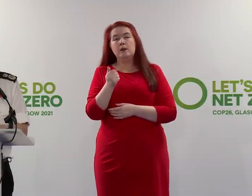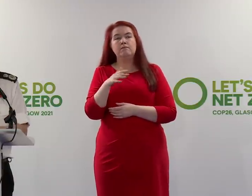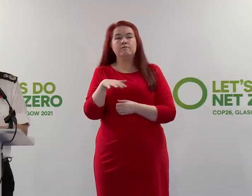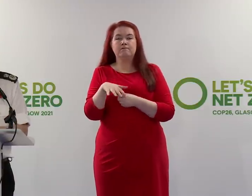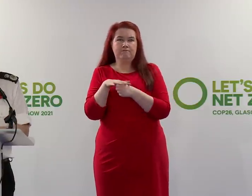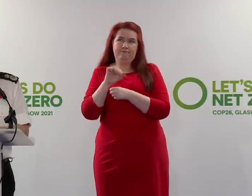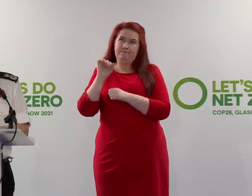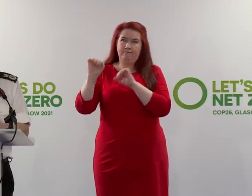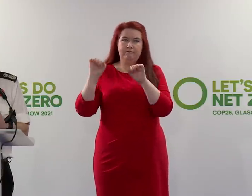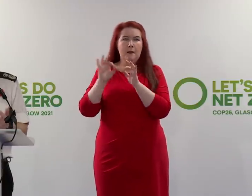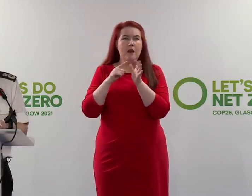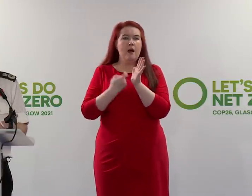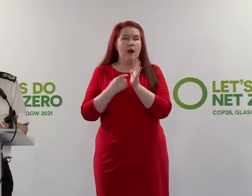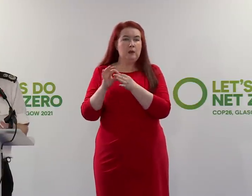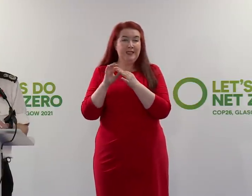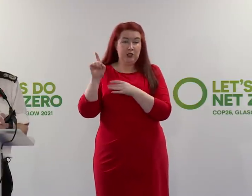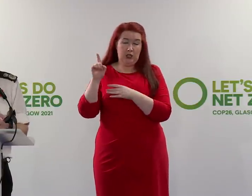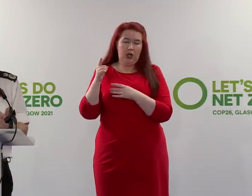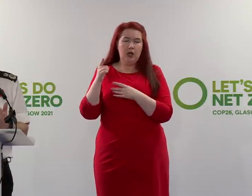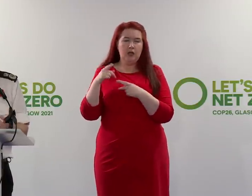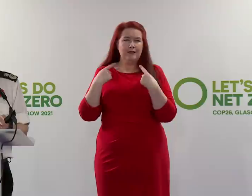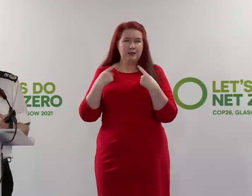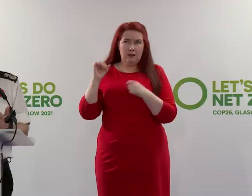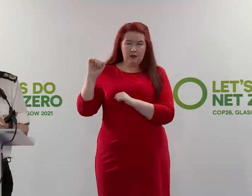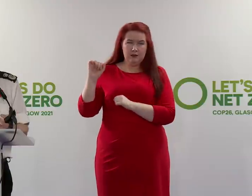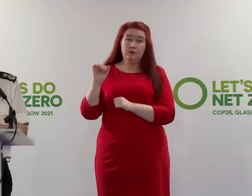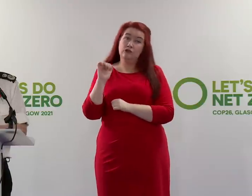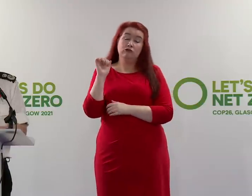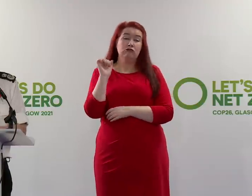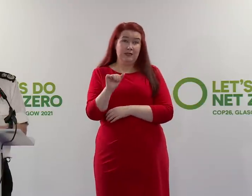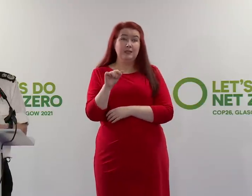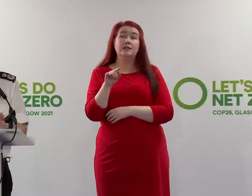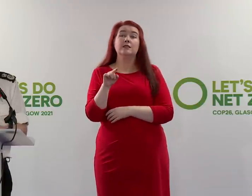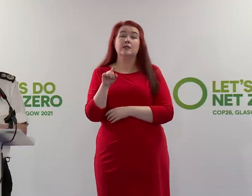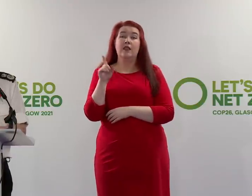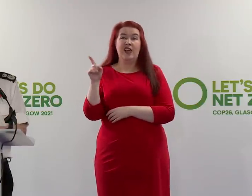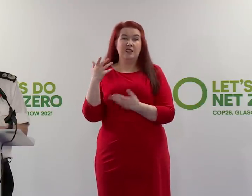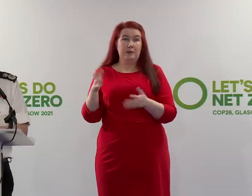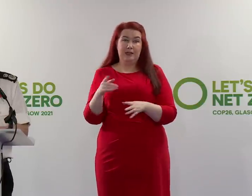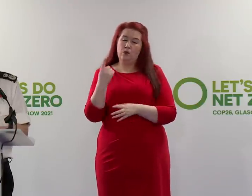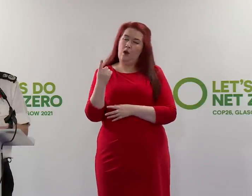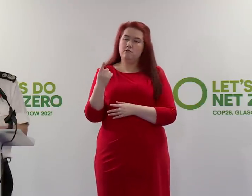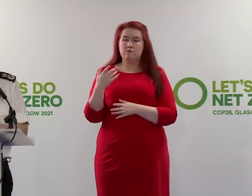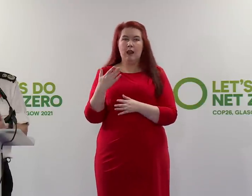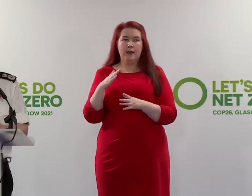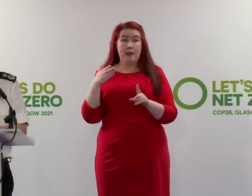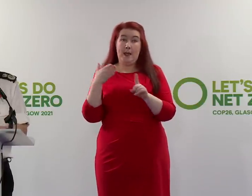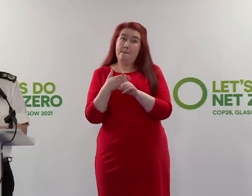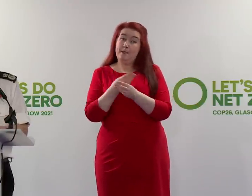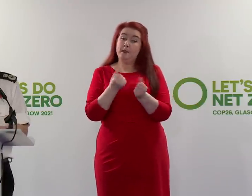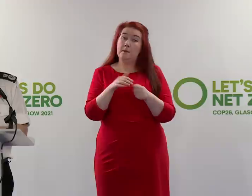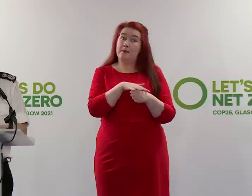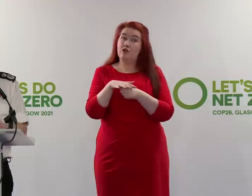various bar associations, you're right that that has been an MO, a modus operandi that we've seen in different